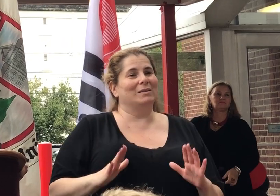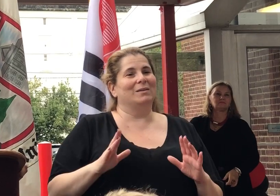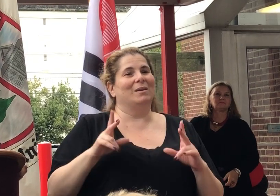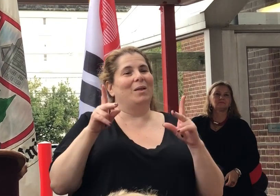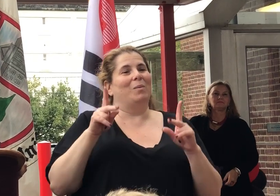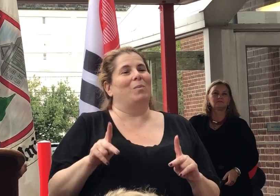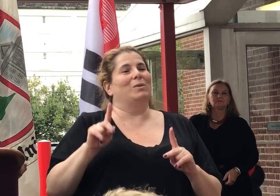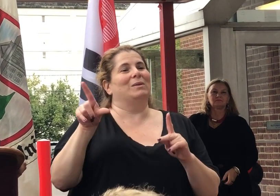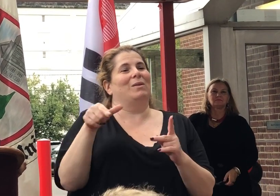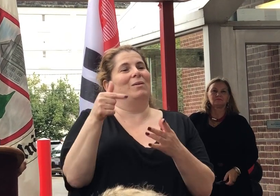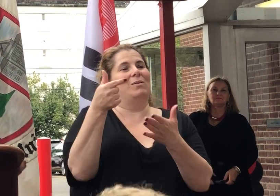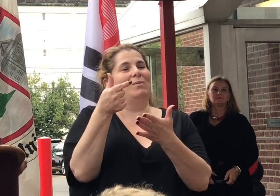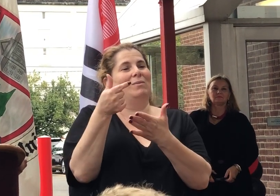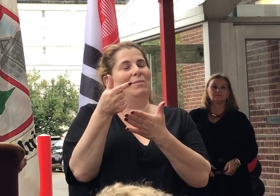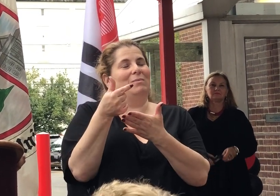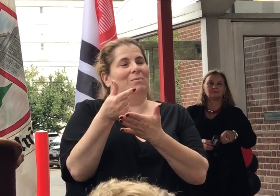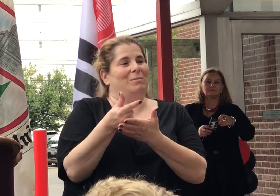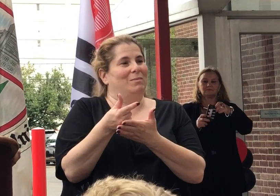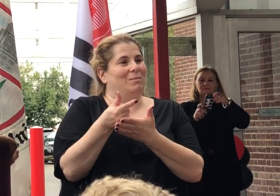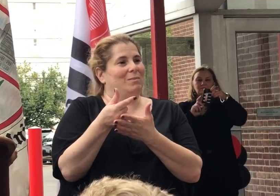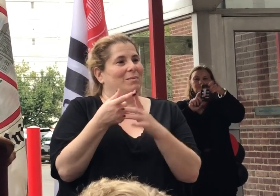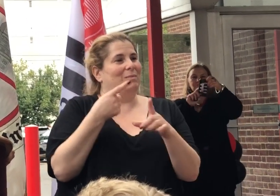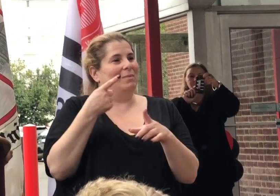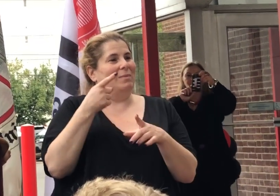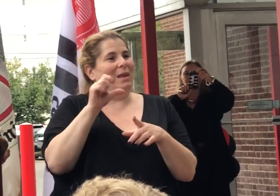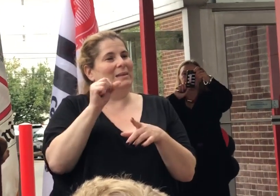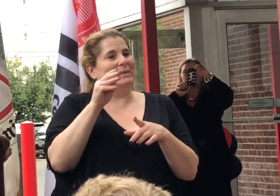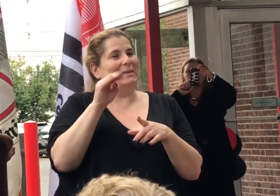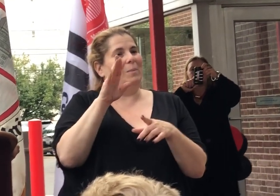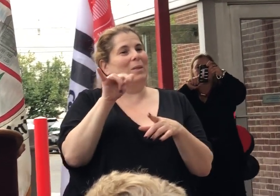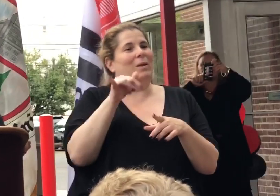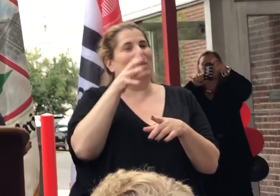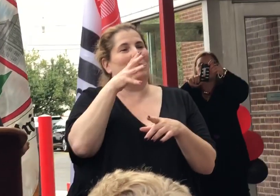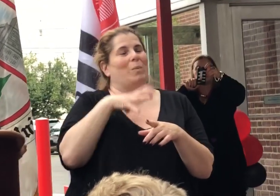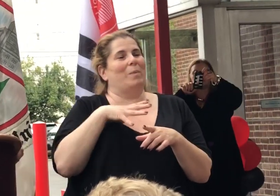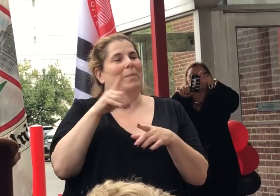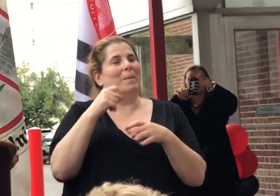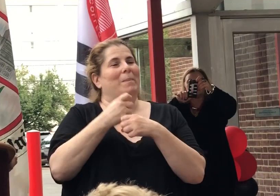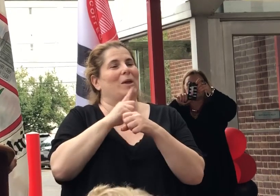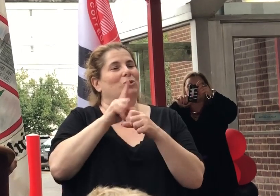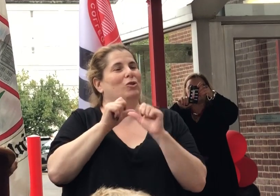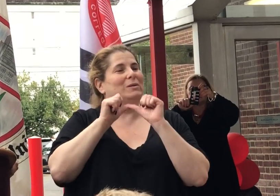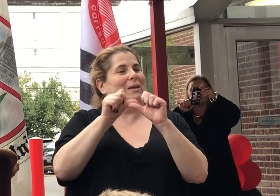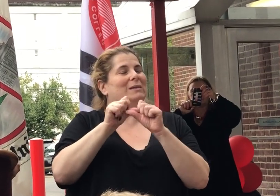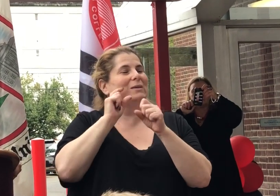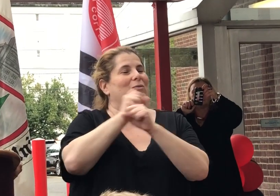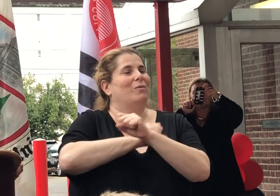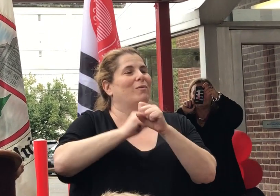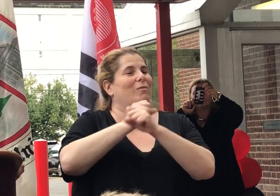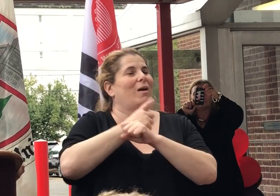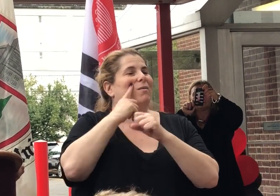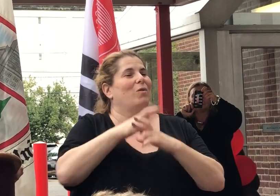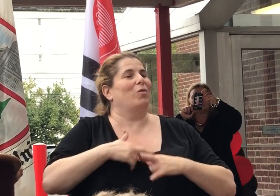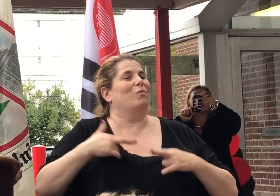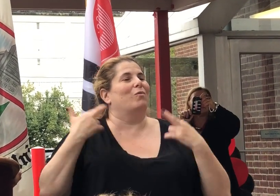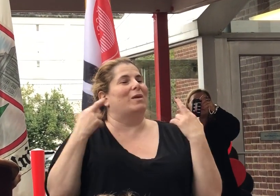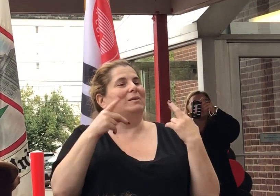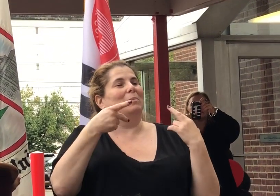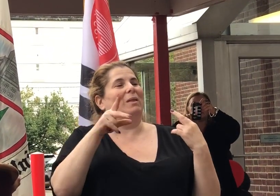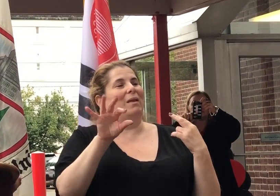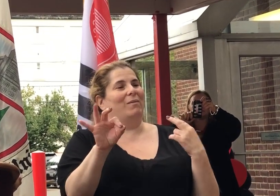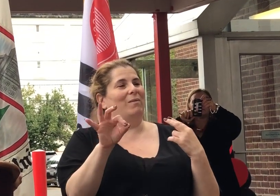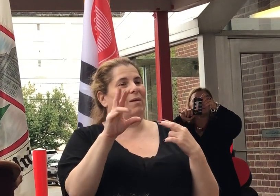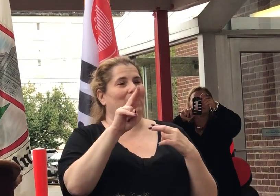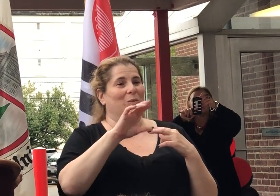the baton from Freeholder Carter at the time, now Summit Woman, and make sure that she's continuing to fight for the residents of Plainfield and the Union